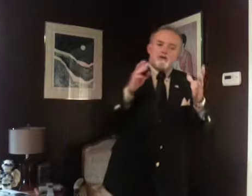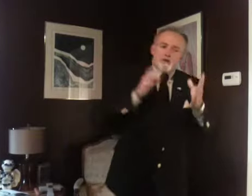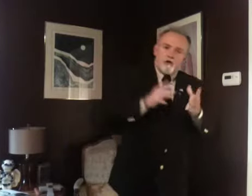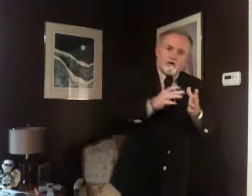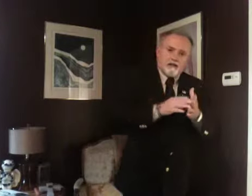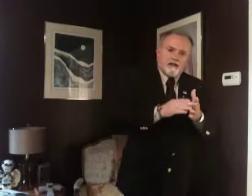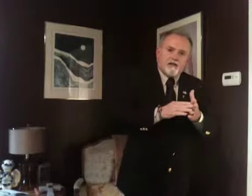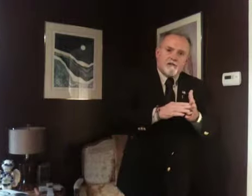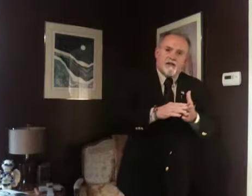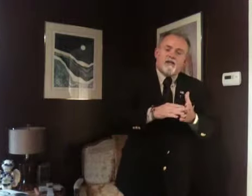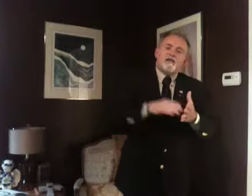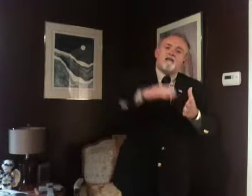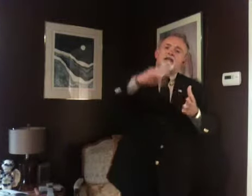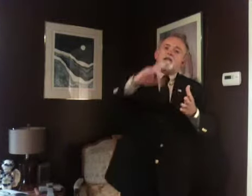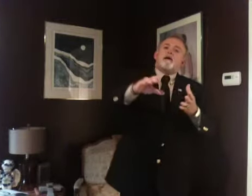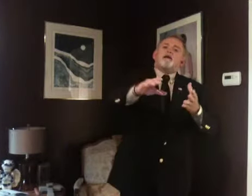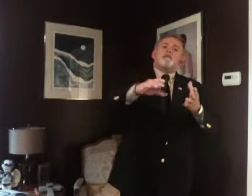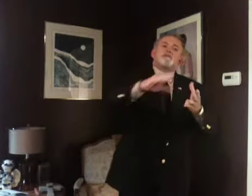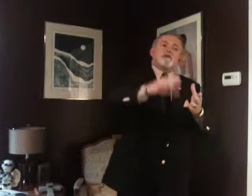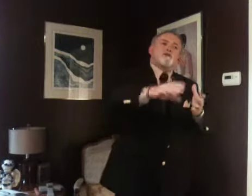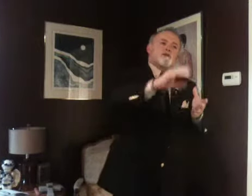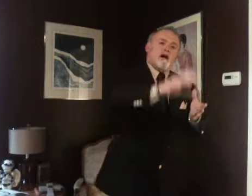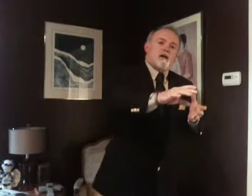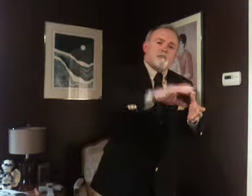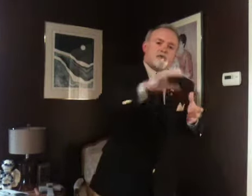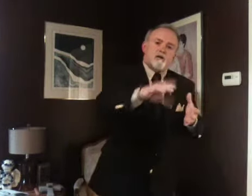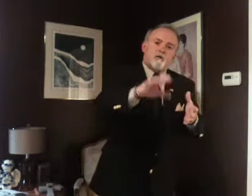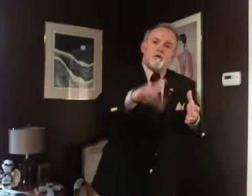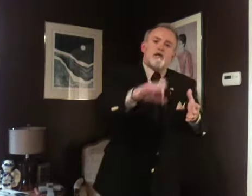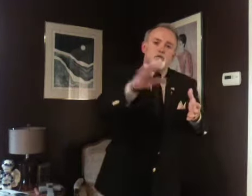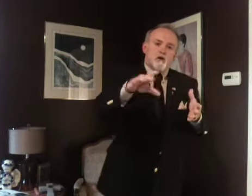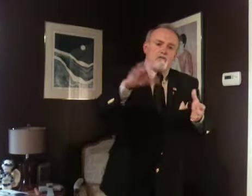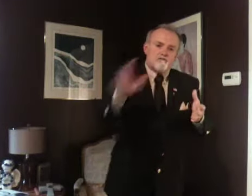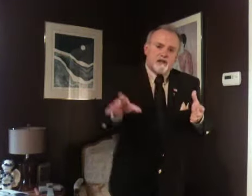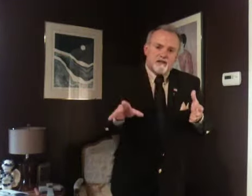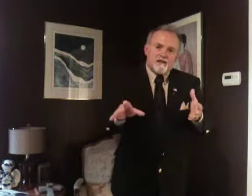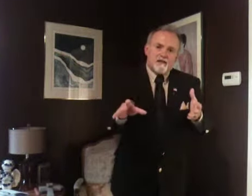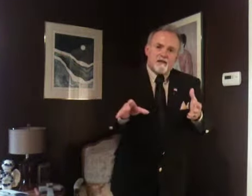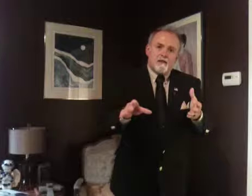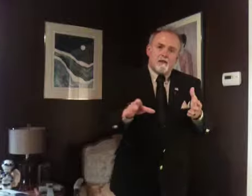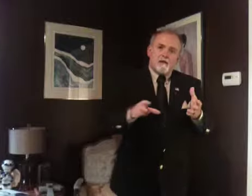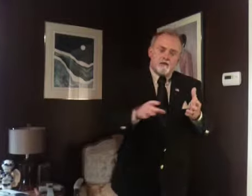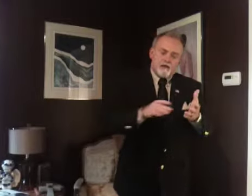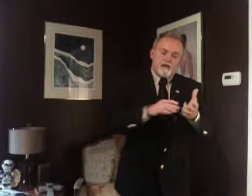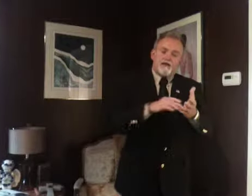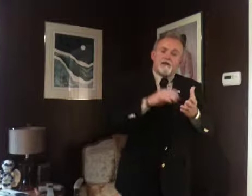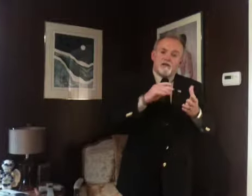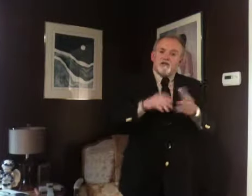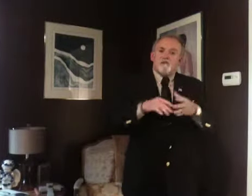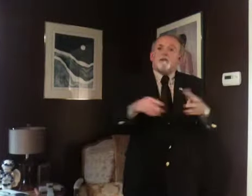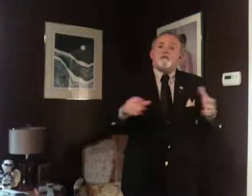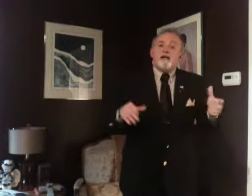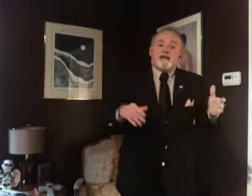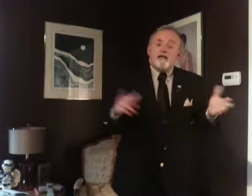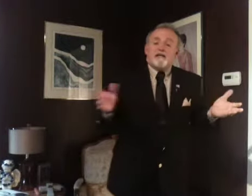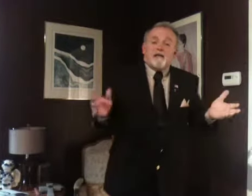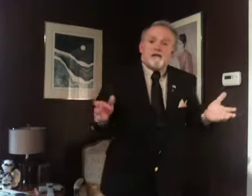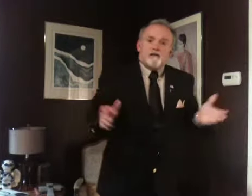You start thinking about it, and then think about the certain type or certain way you want it fixed. Okay? Maybe you're not getting it daily,